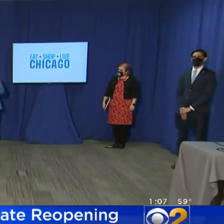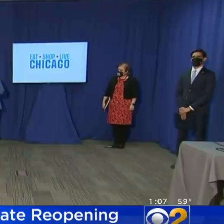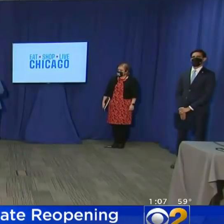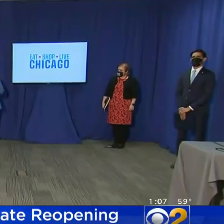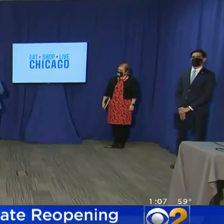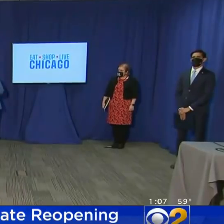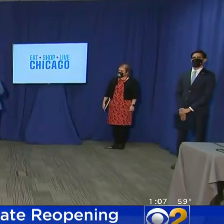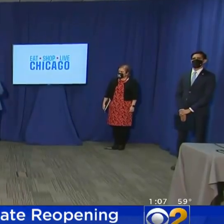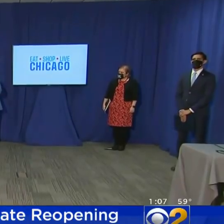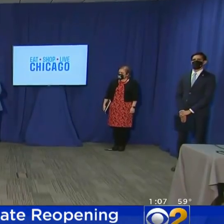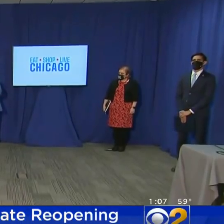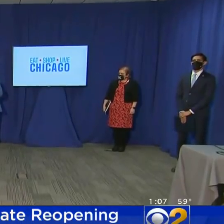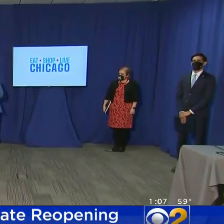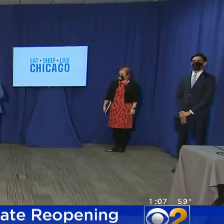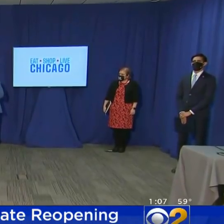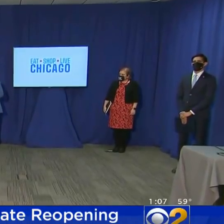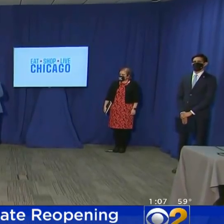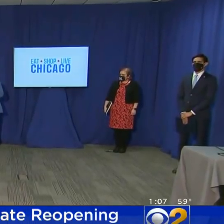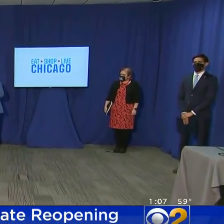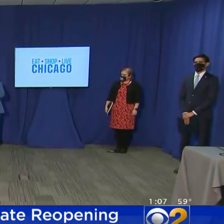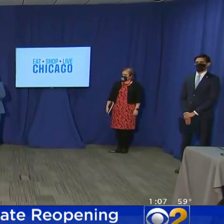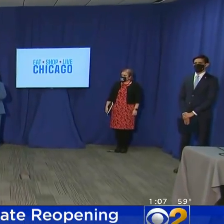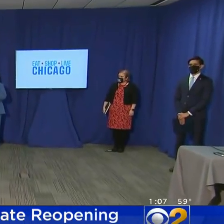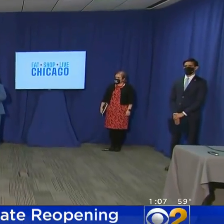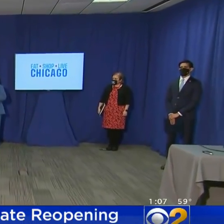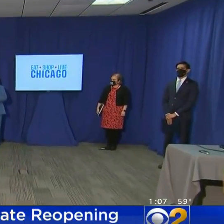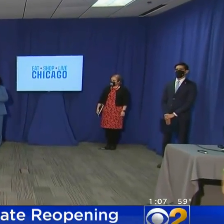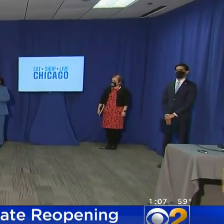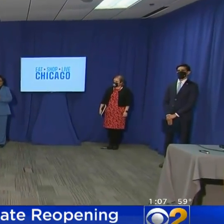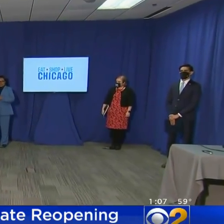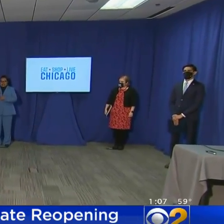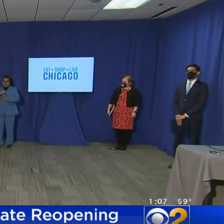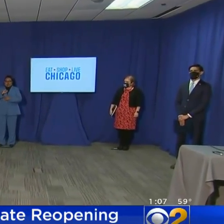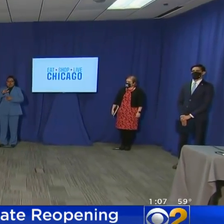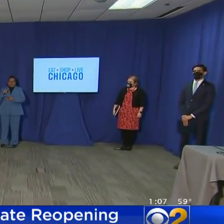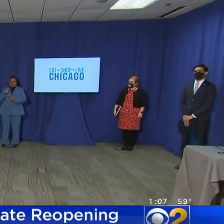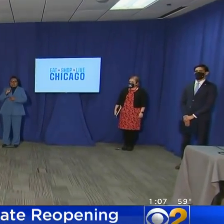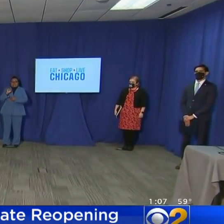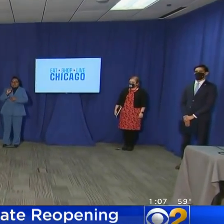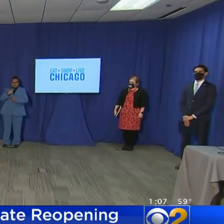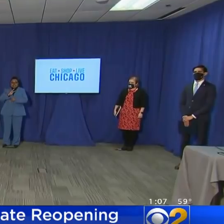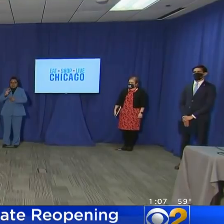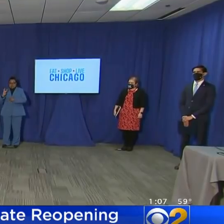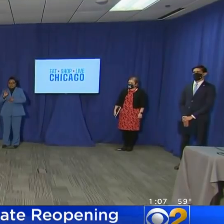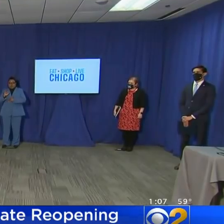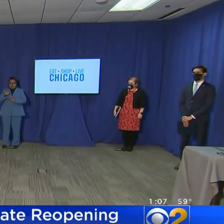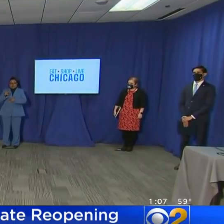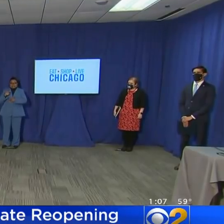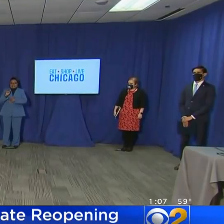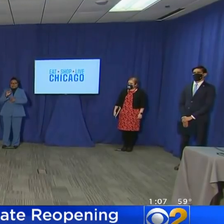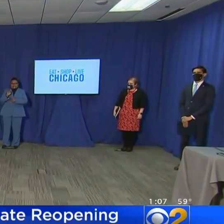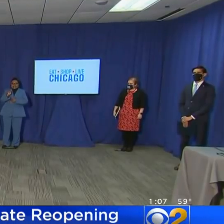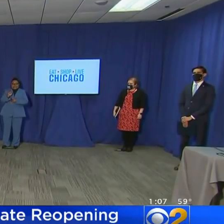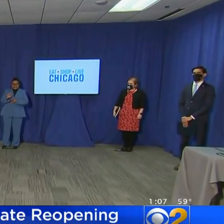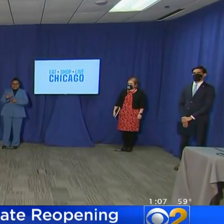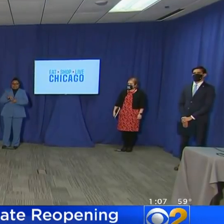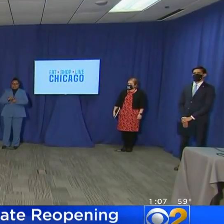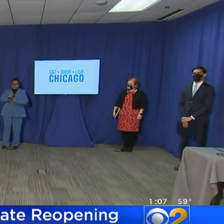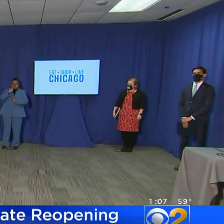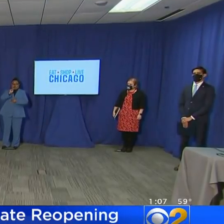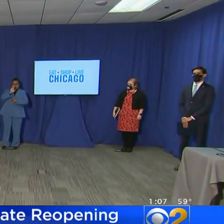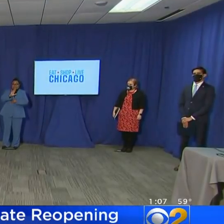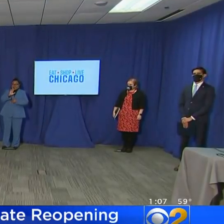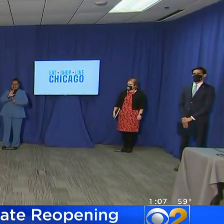Deputy Mayor for Neighborhood and Economic Development Samir Mayakar, Alderman Emma Mitts from the west side, Alderman Tom Tunney from the north